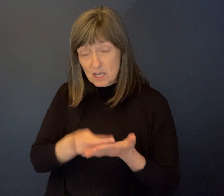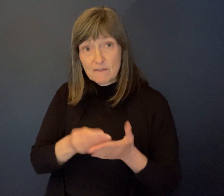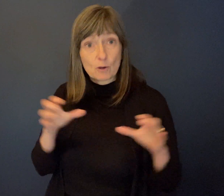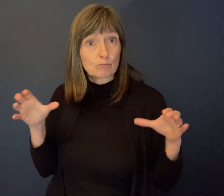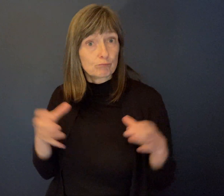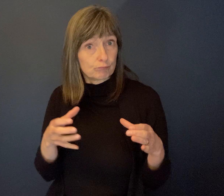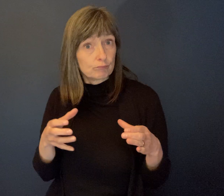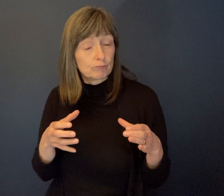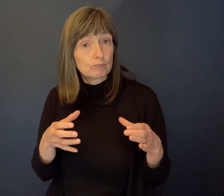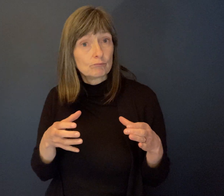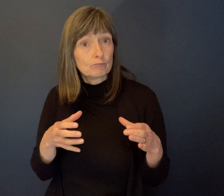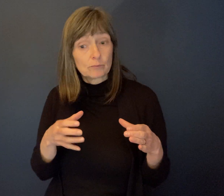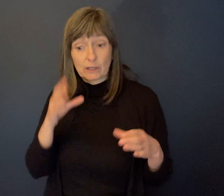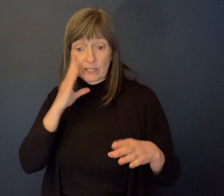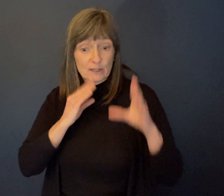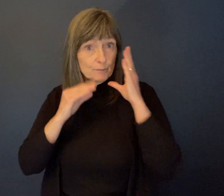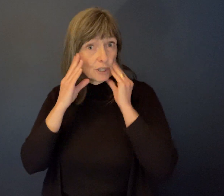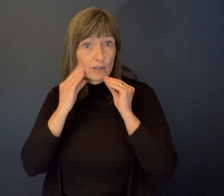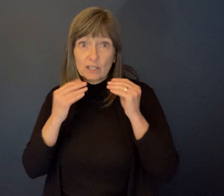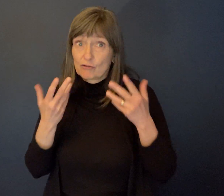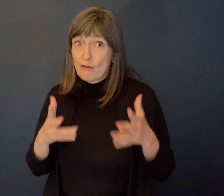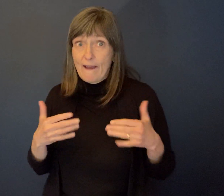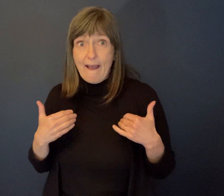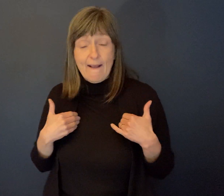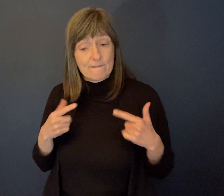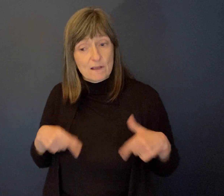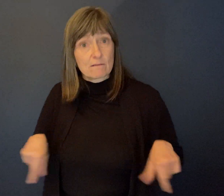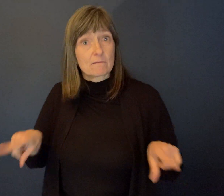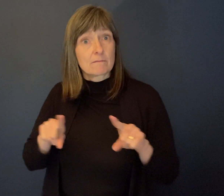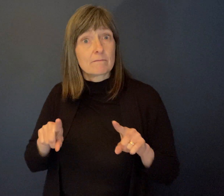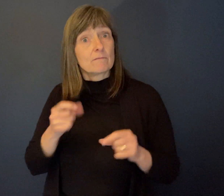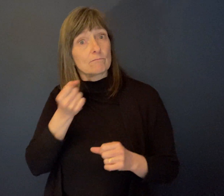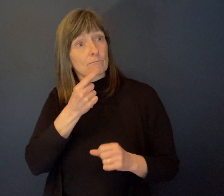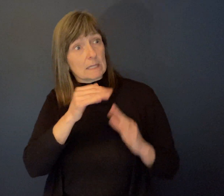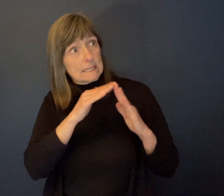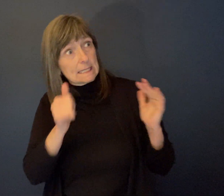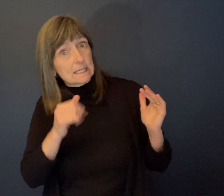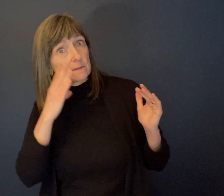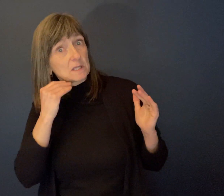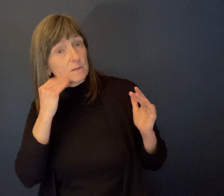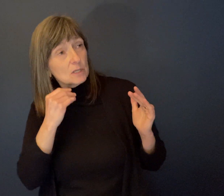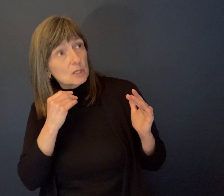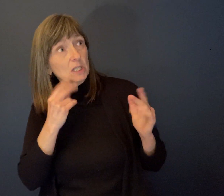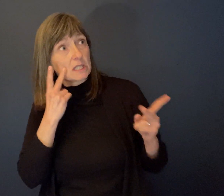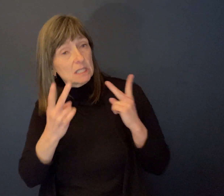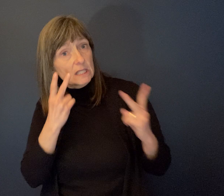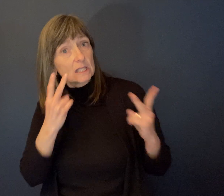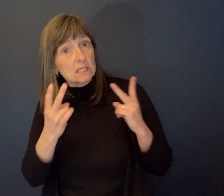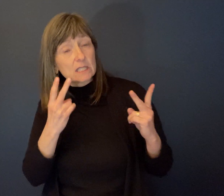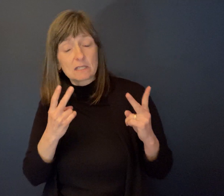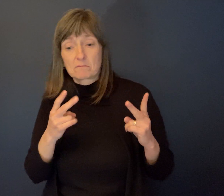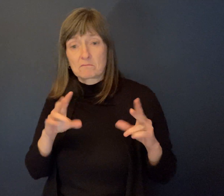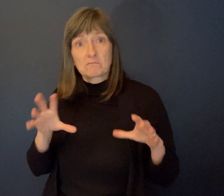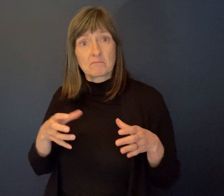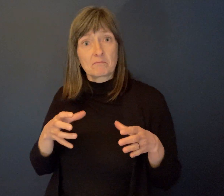who've had experience and lived experience within the mental health system. And we're individuals with varying degrees of mental illness